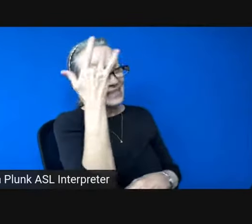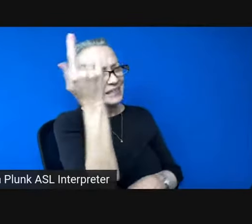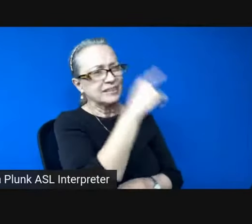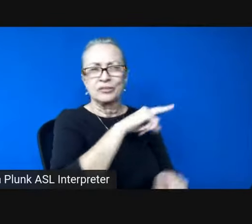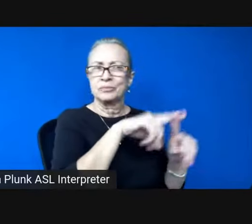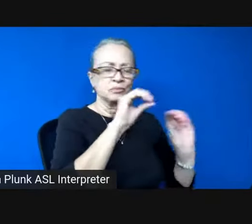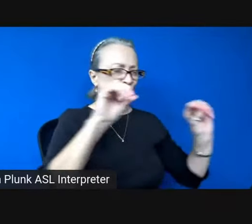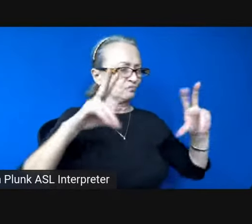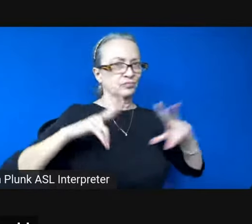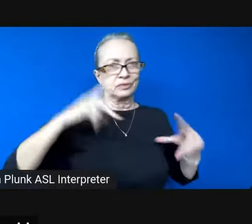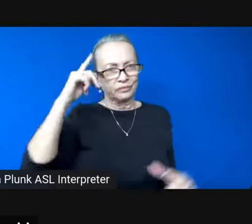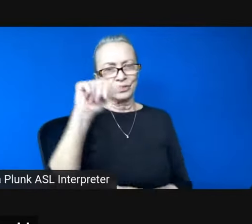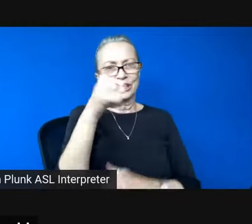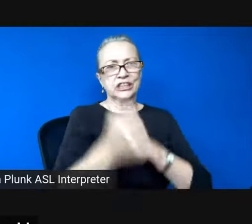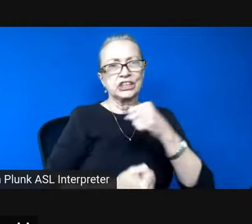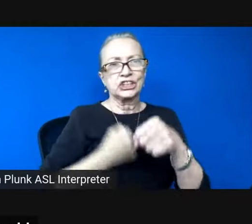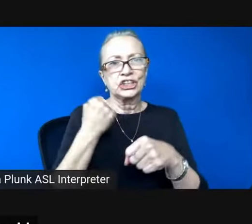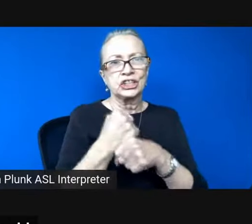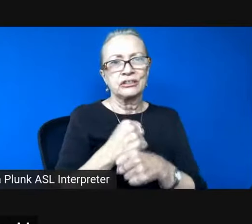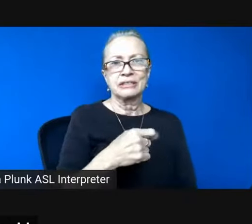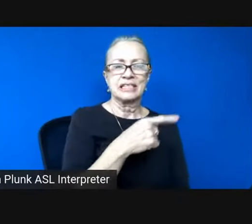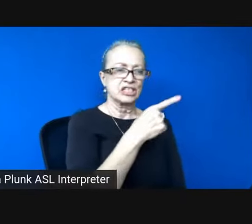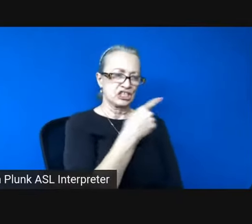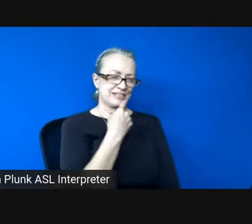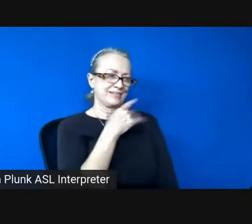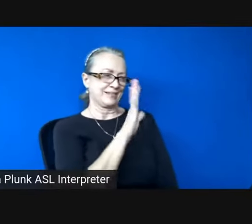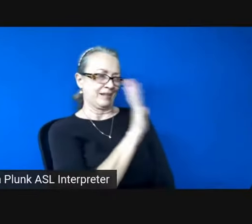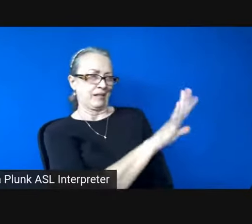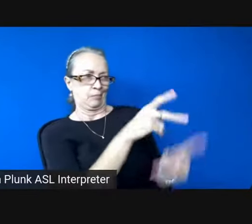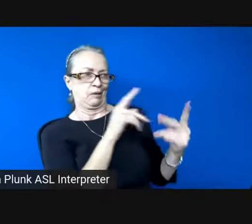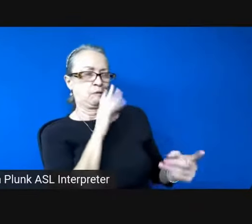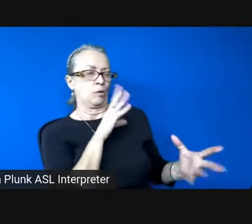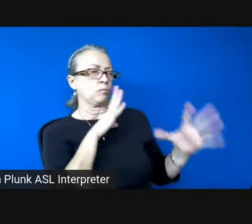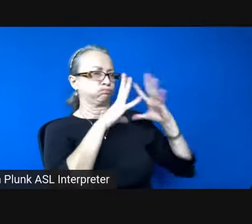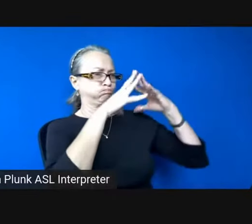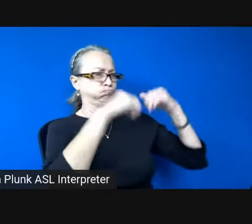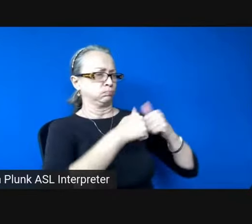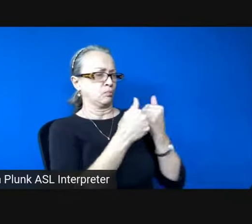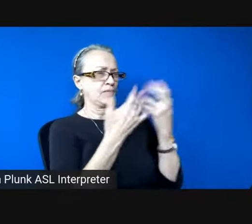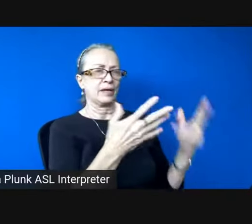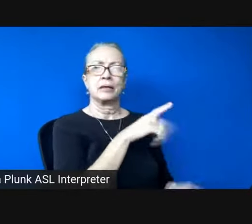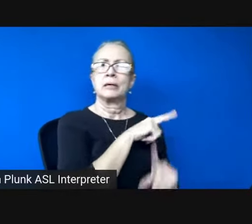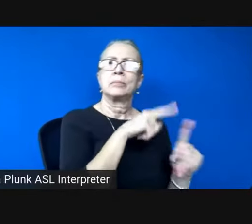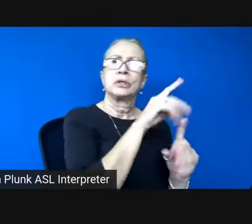black. Said the place would fall apart without her, but not a raise in ten years black.